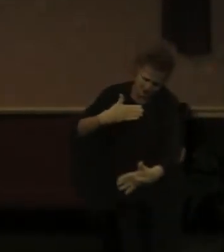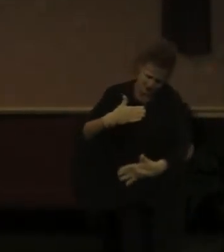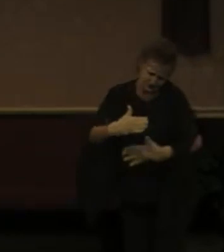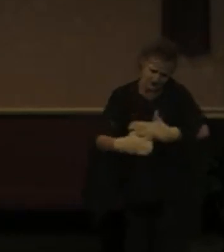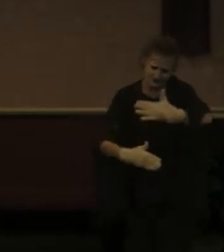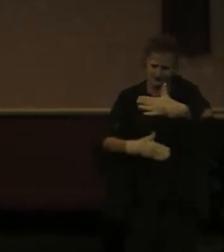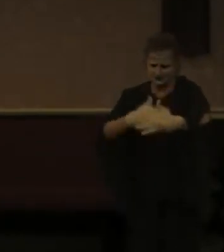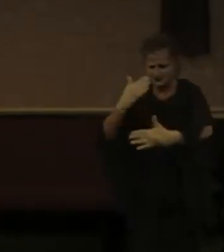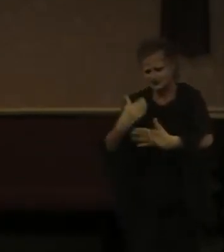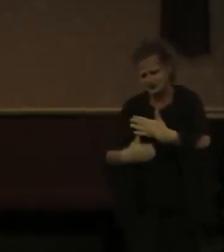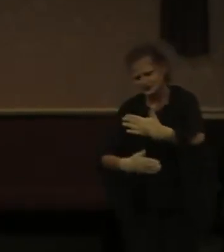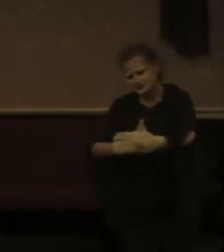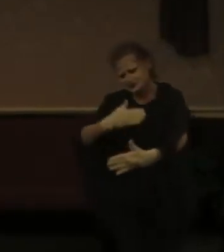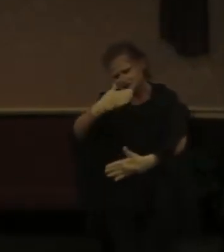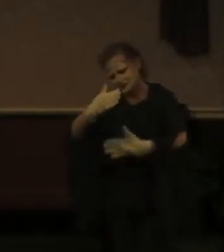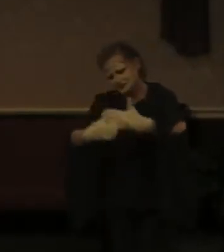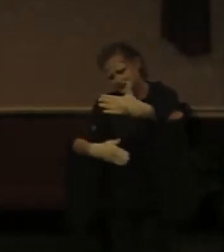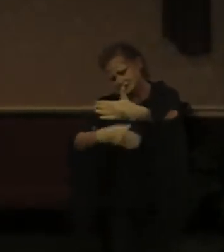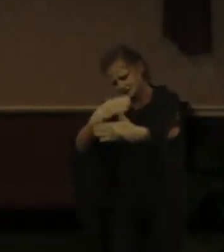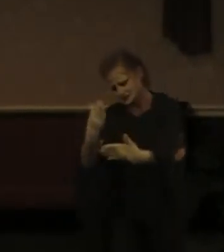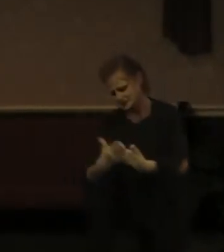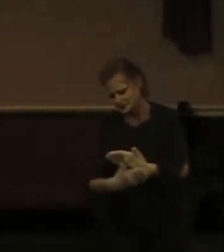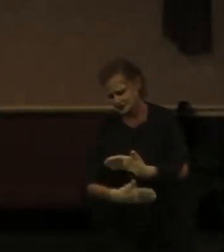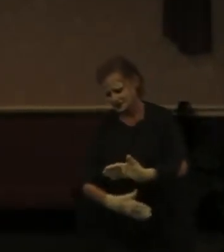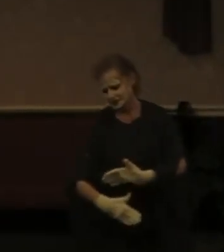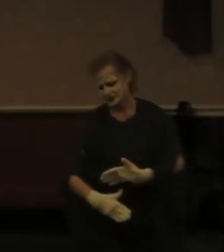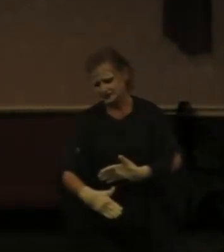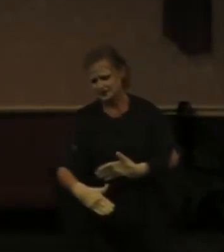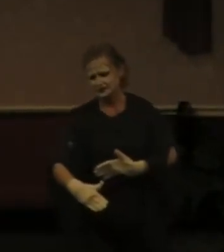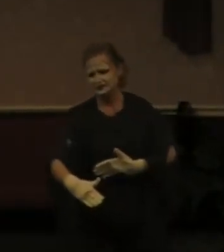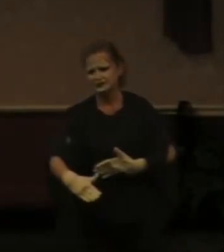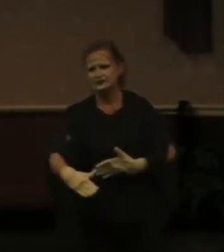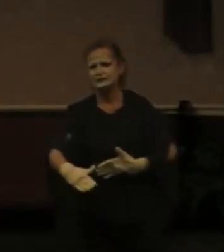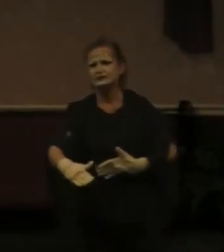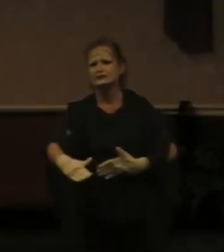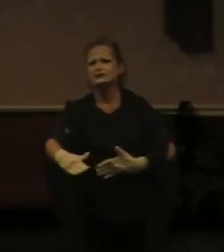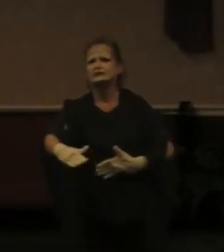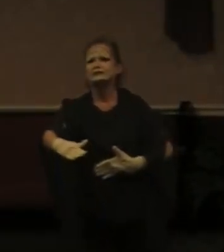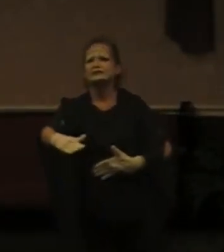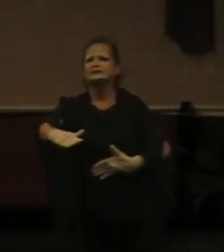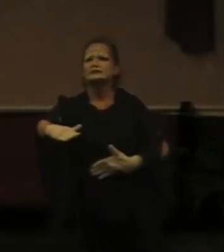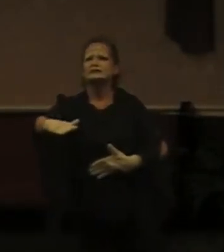follow me of the days of my life.